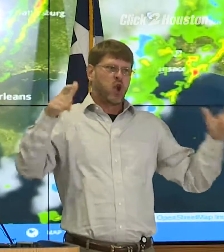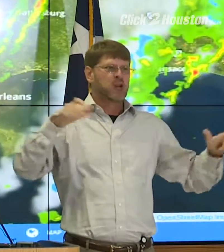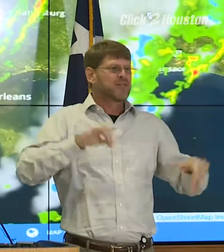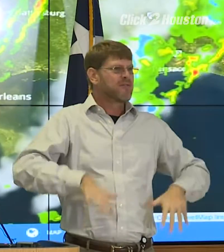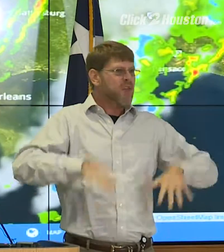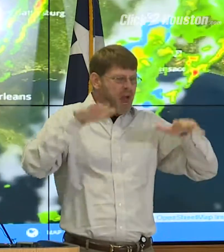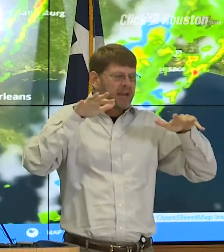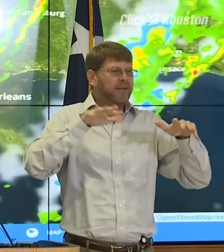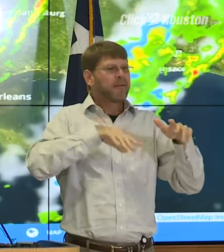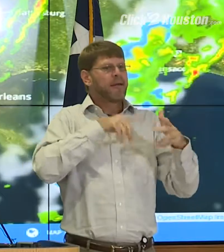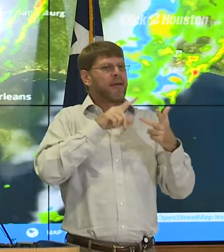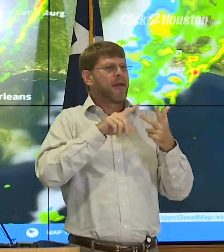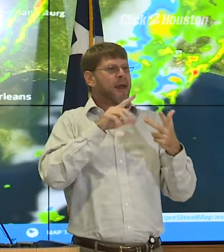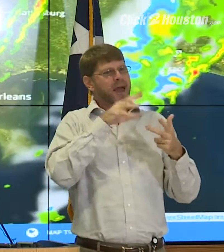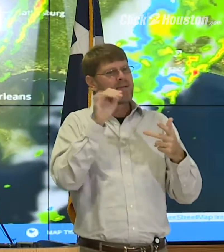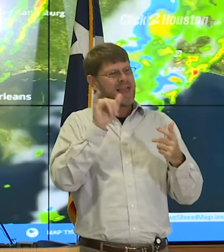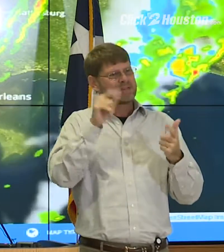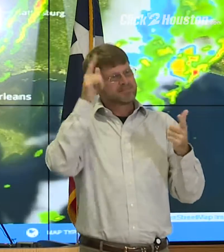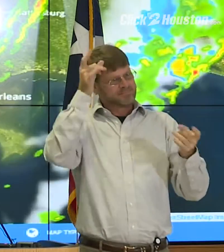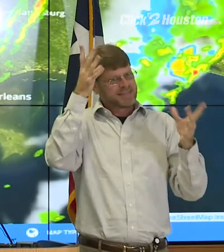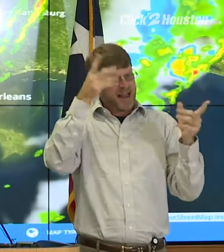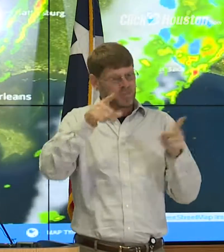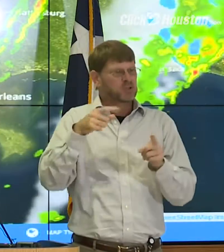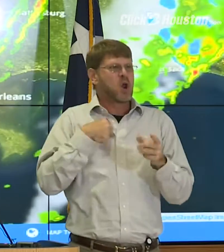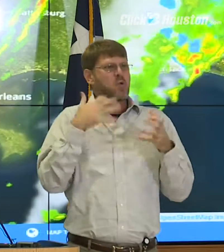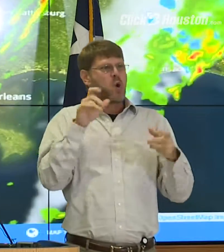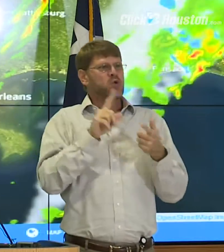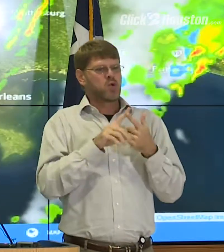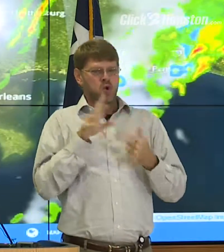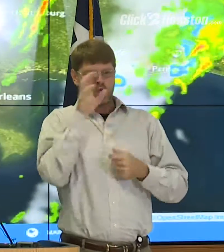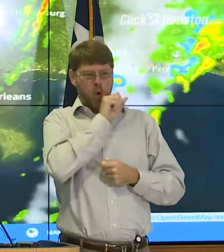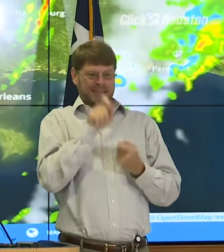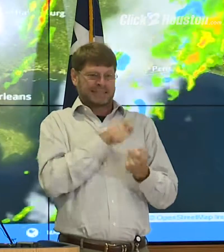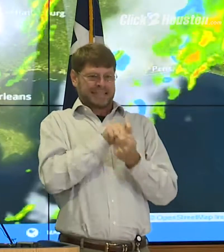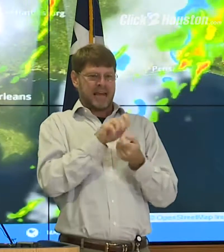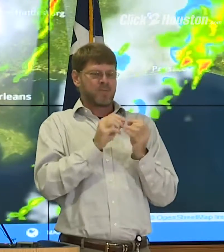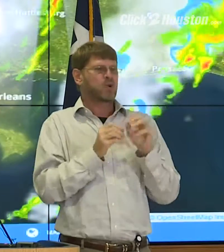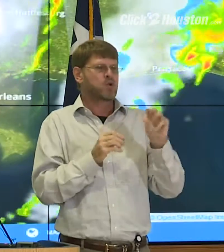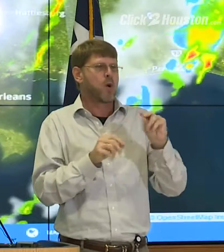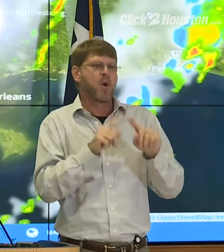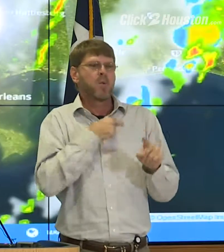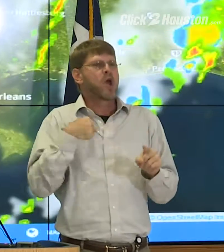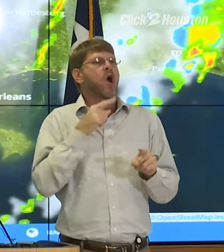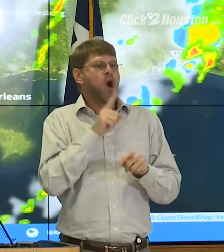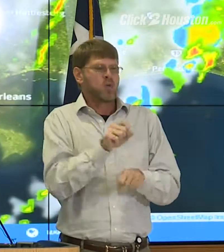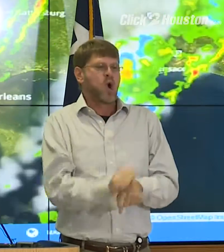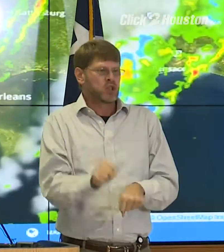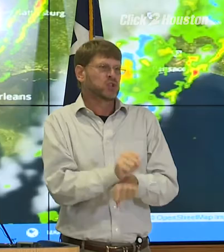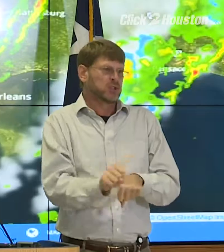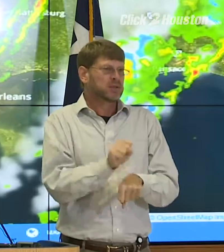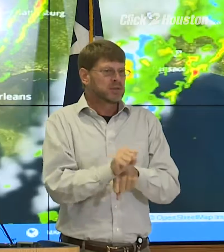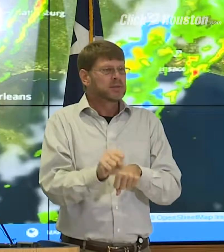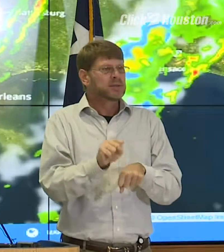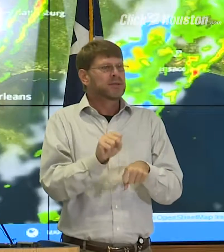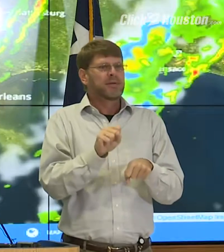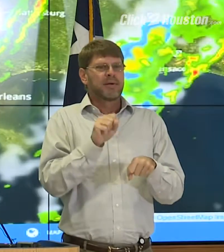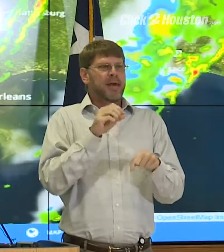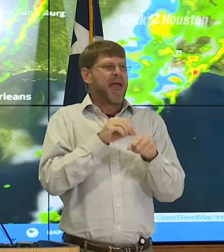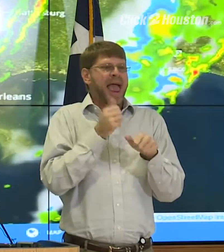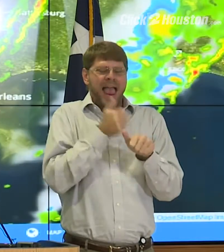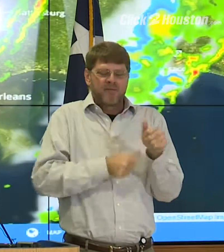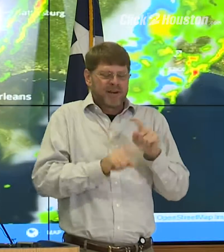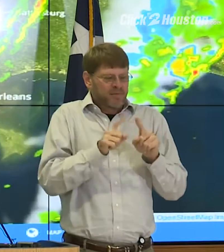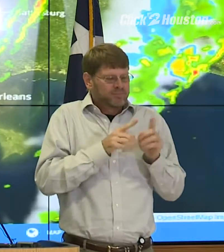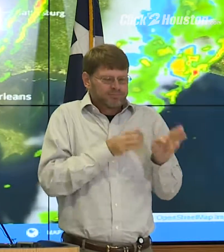of the flooding and of the disaster. So, I don't want to quote exact numbers, but I will tell you we are actively engaging in every room, every